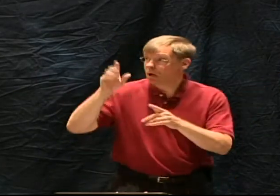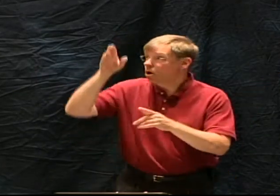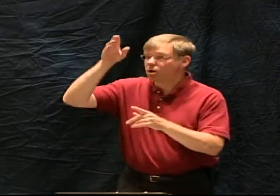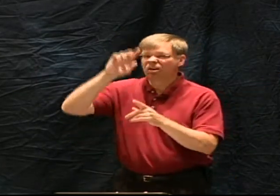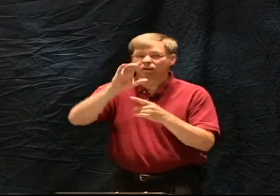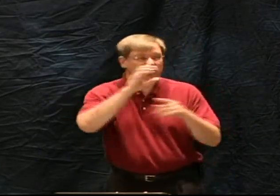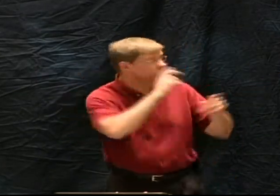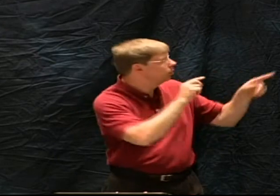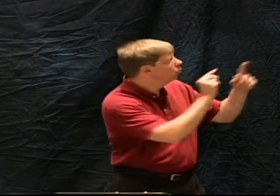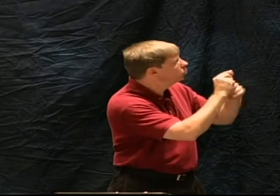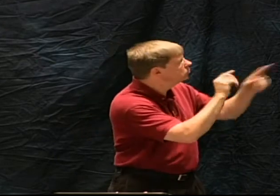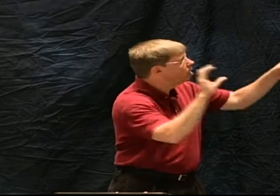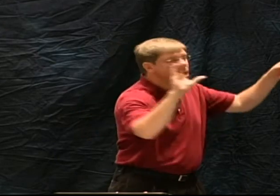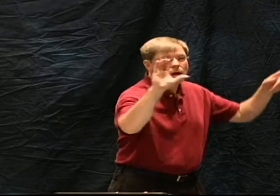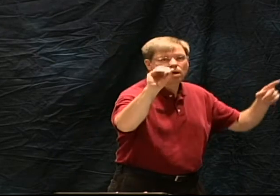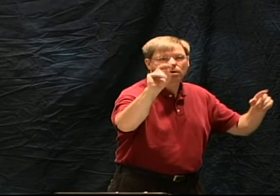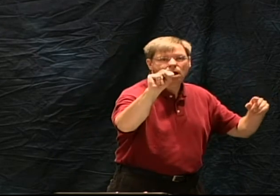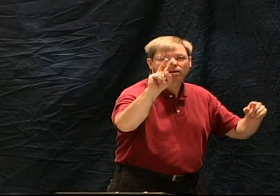by God to write the scriptures